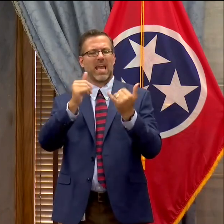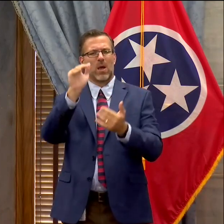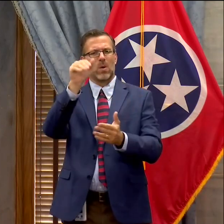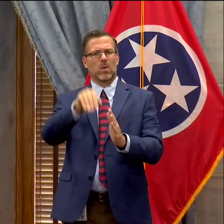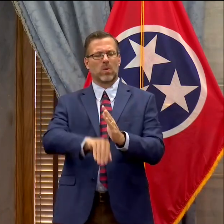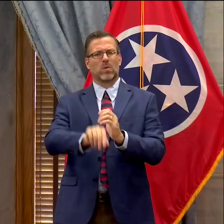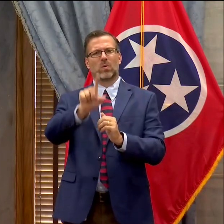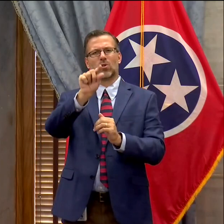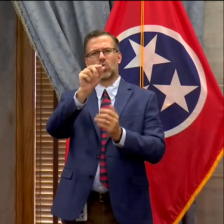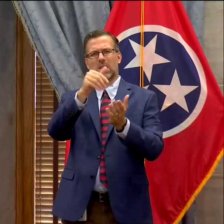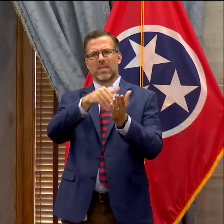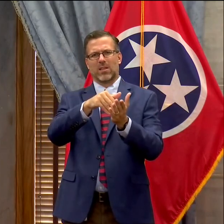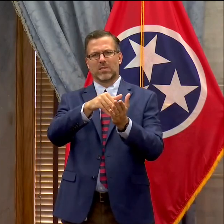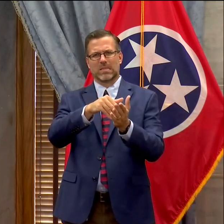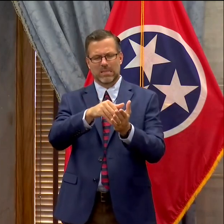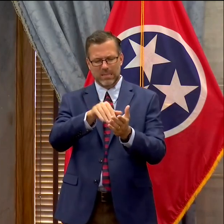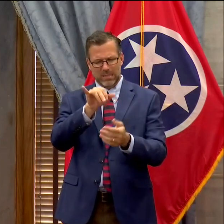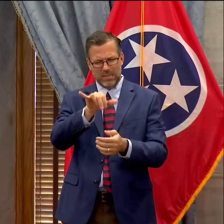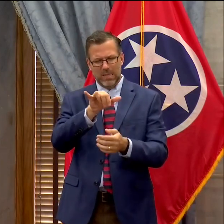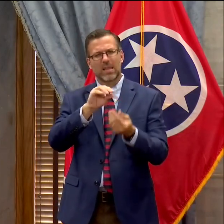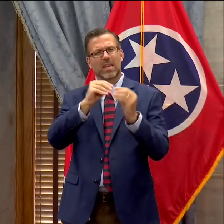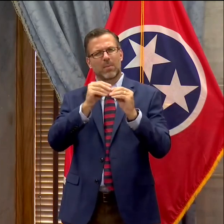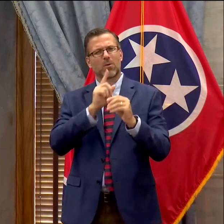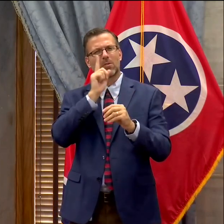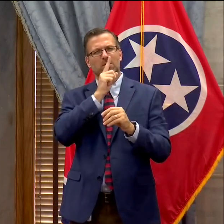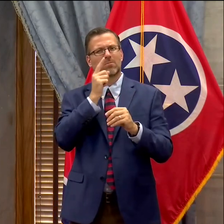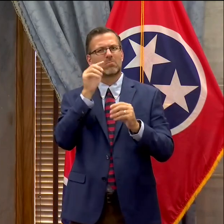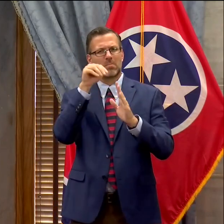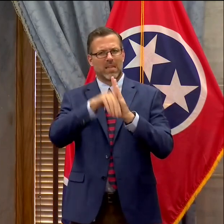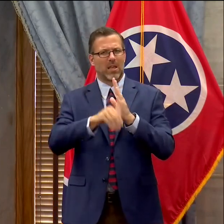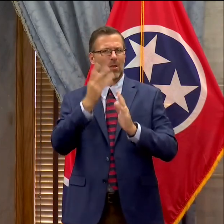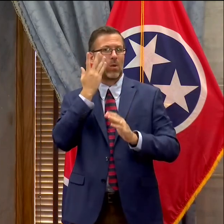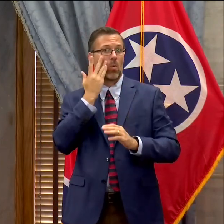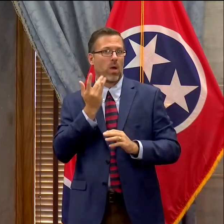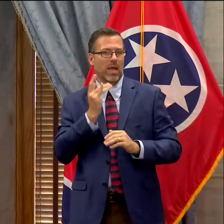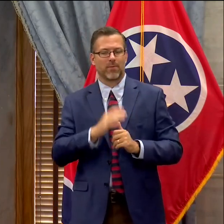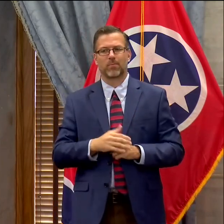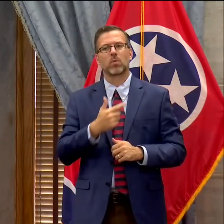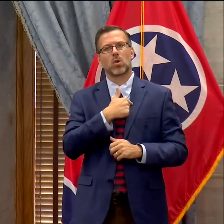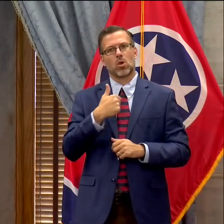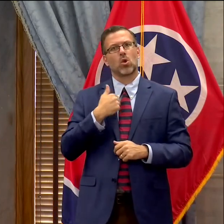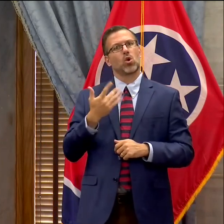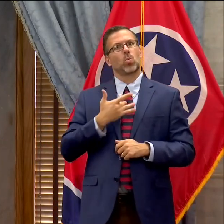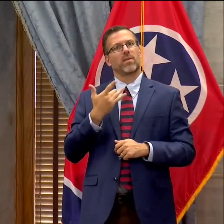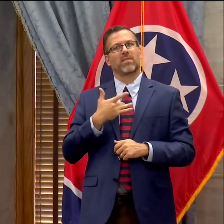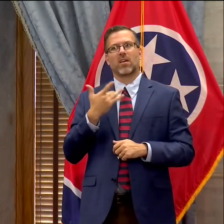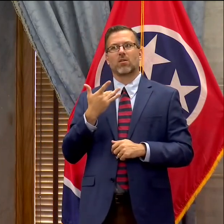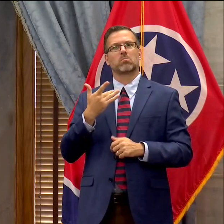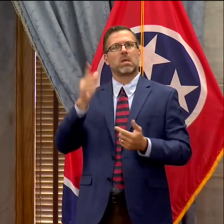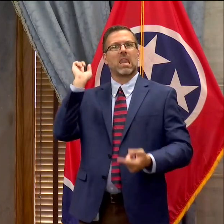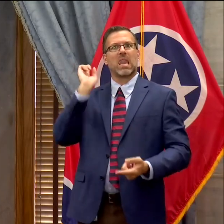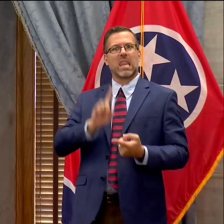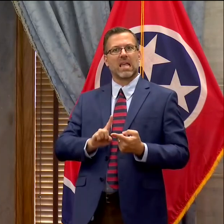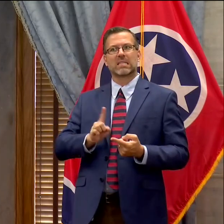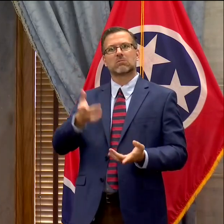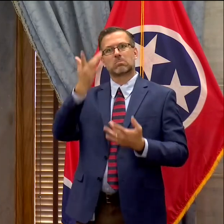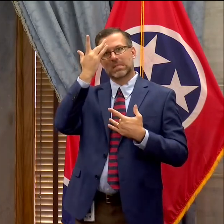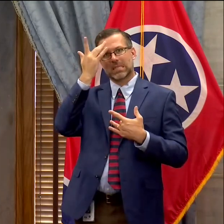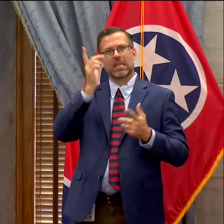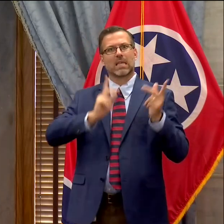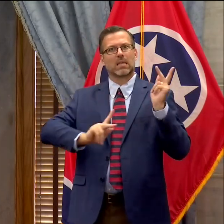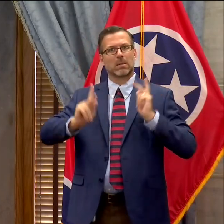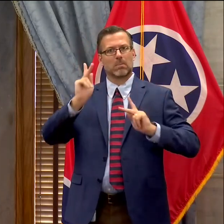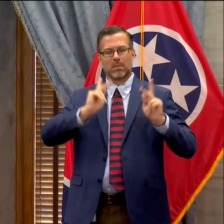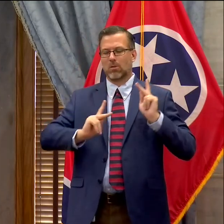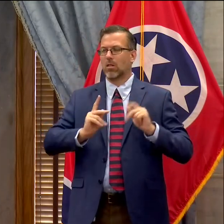but we continue to see the same trend. First of all, fortunately, we believe there are less sick people. When we look at our COVID